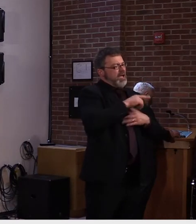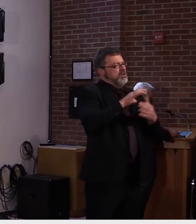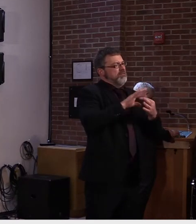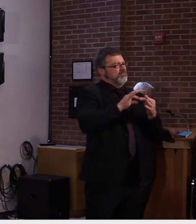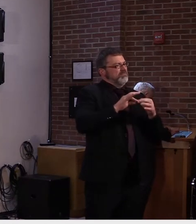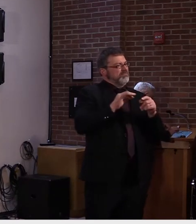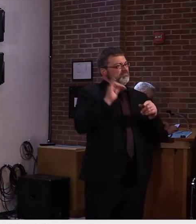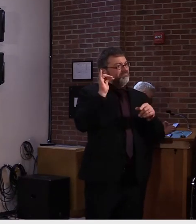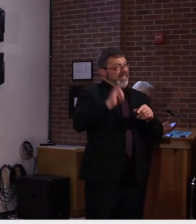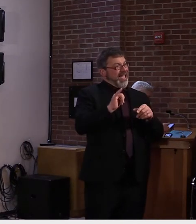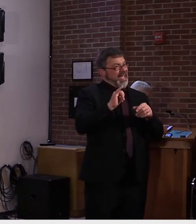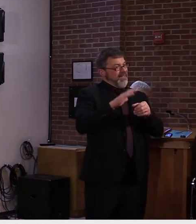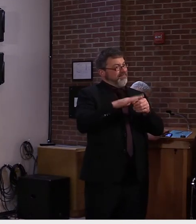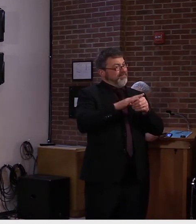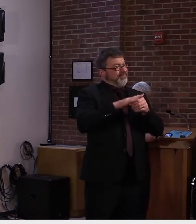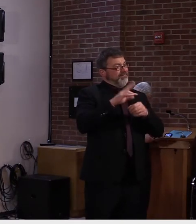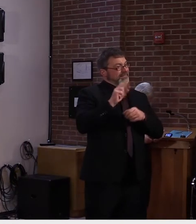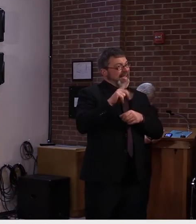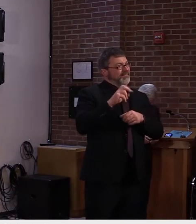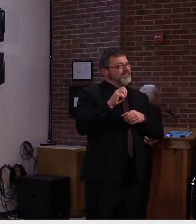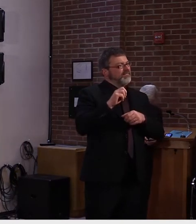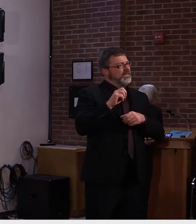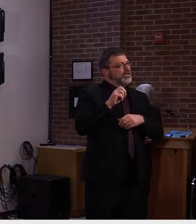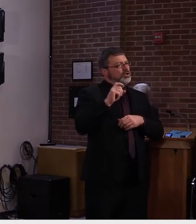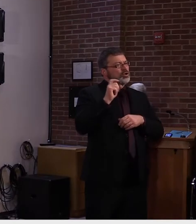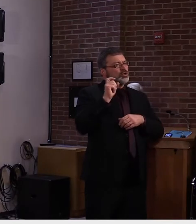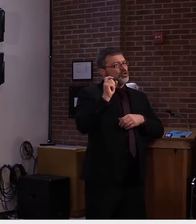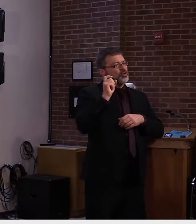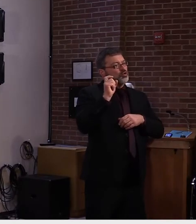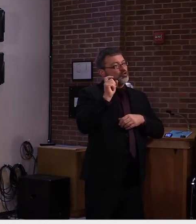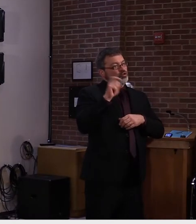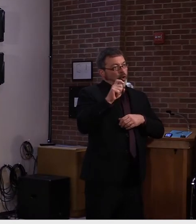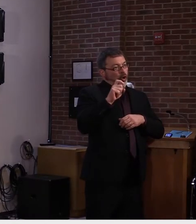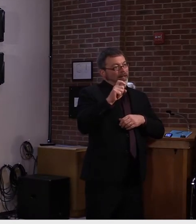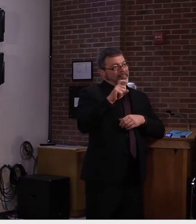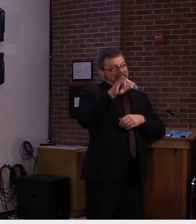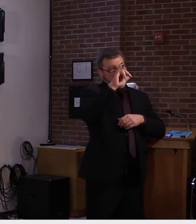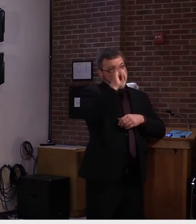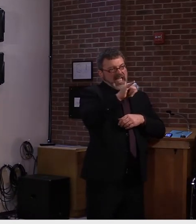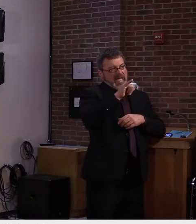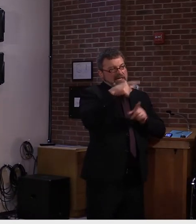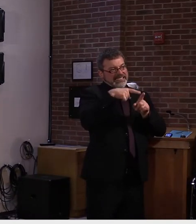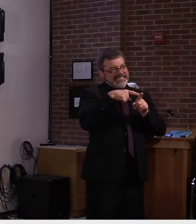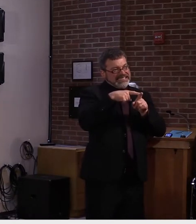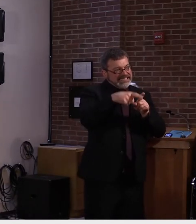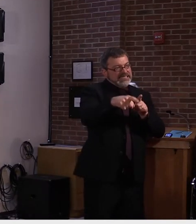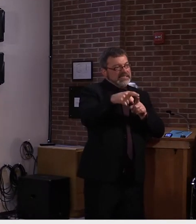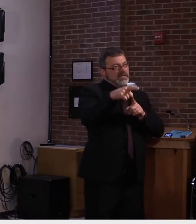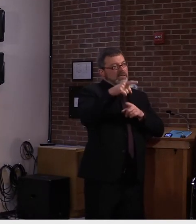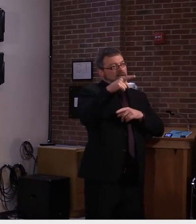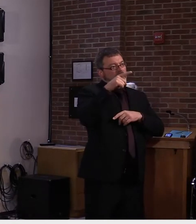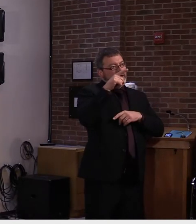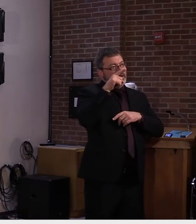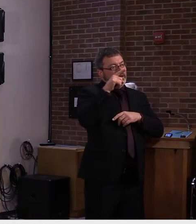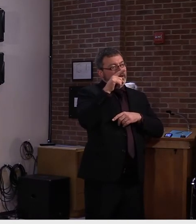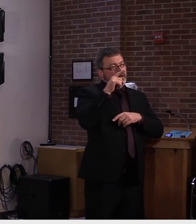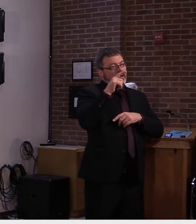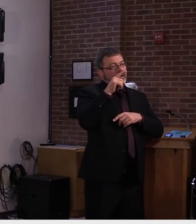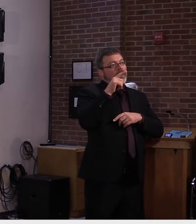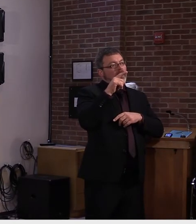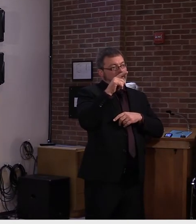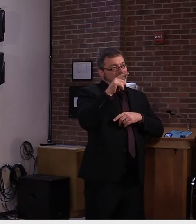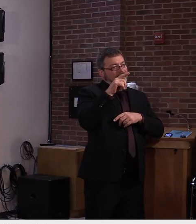isn't it only an N95 mask that you shouldn't touch, uh, with your hands while in use,